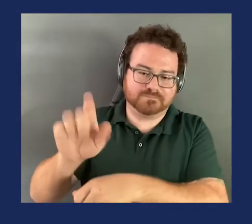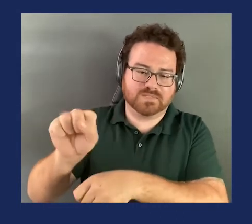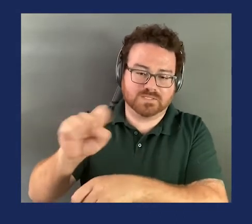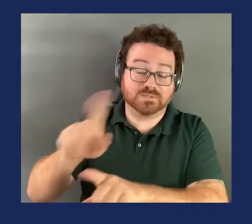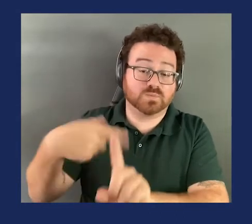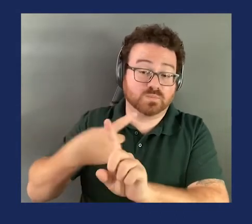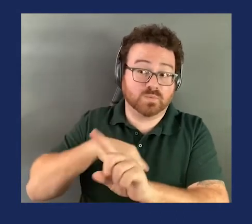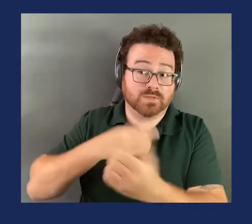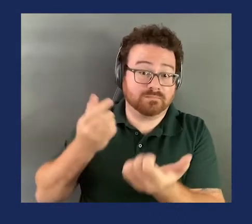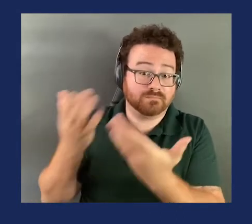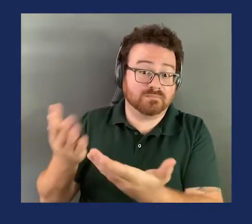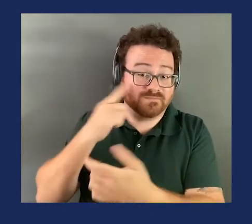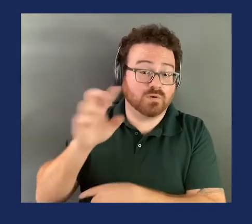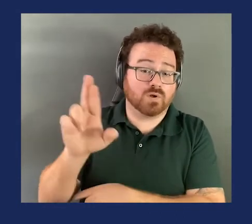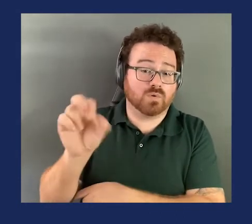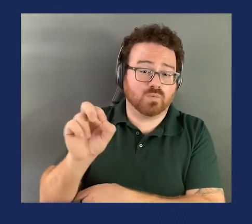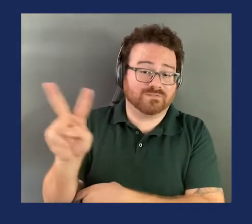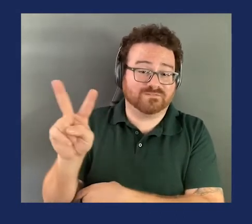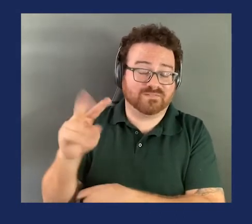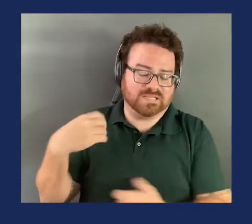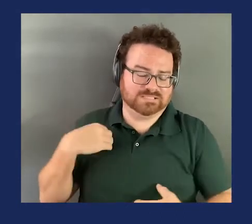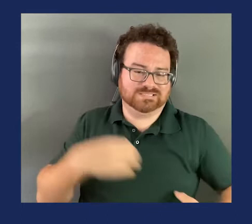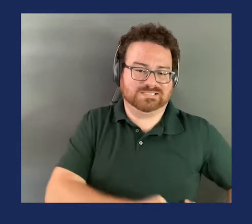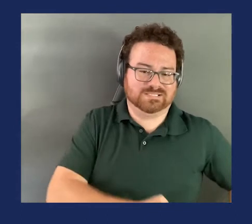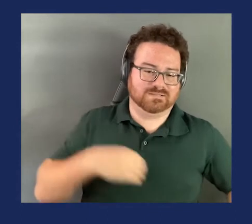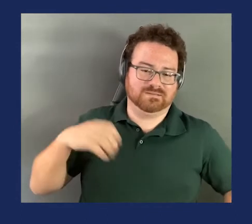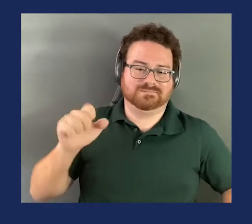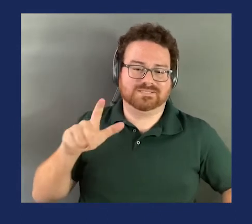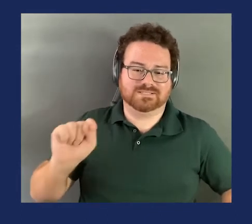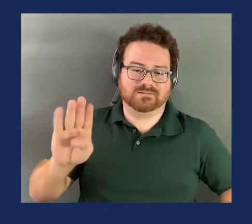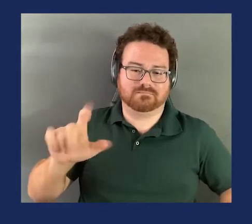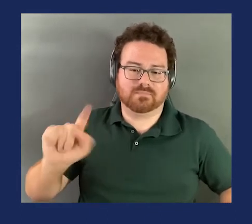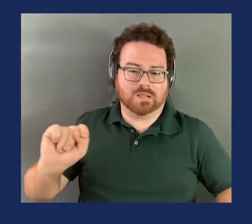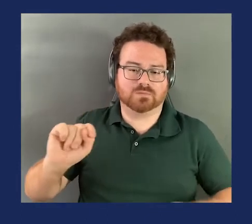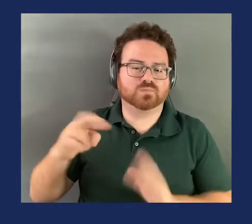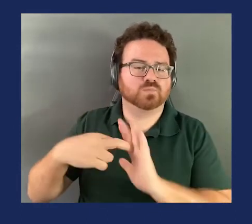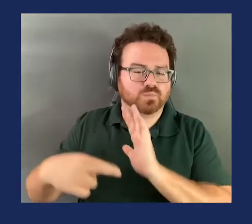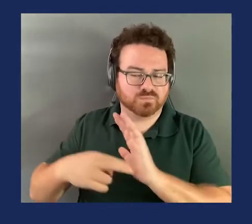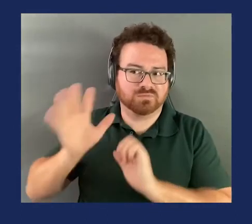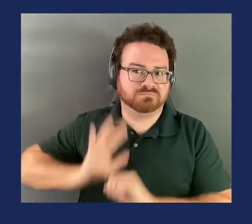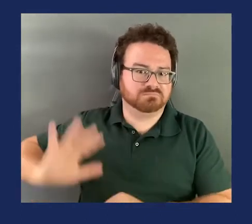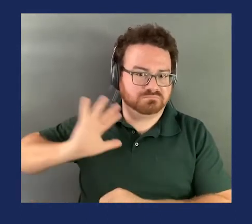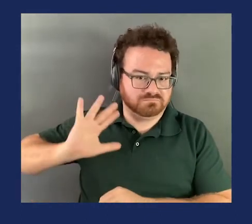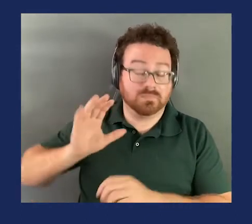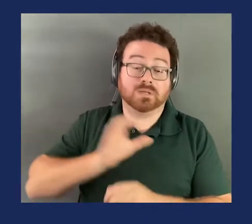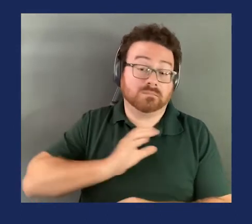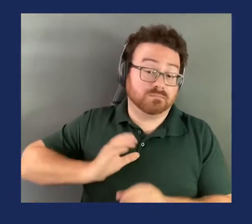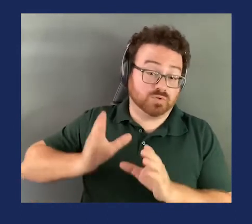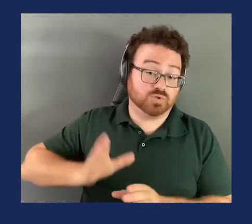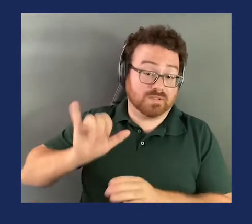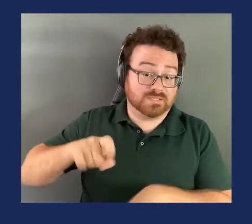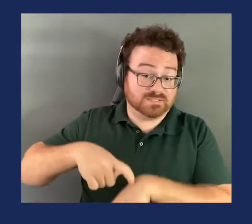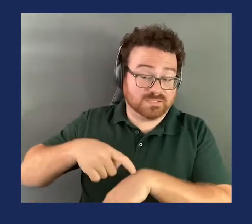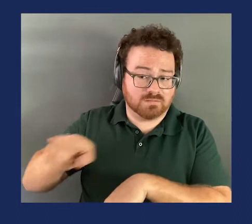ROV occupant protection back in 2014. And because the commission understood at the time that manufacturers needed to redesign